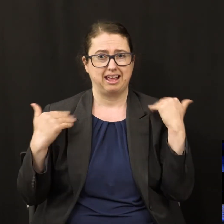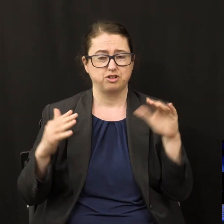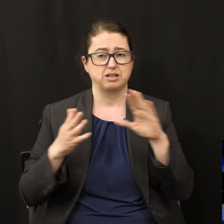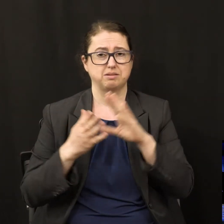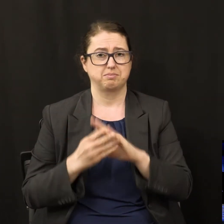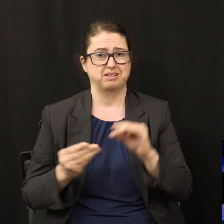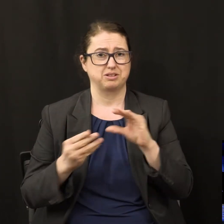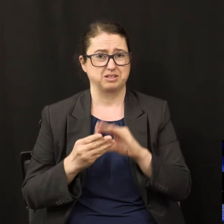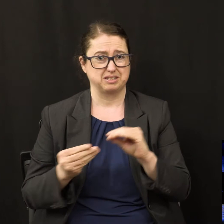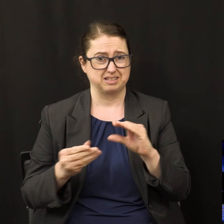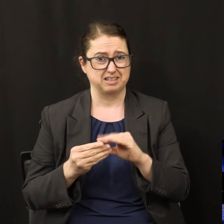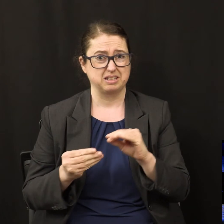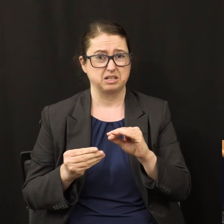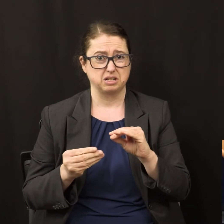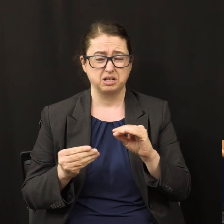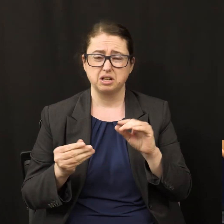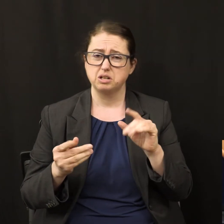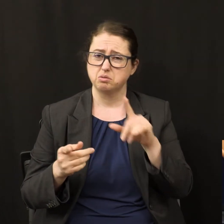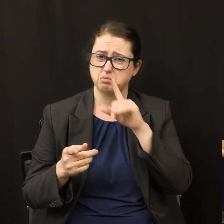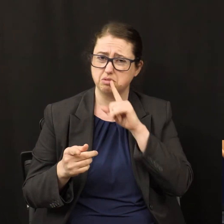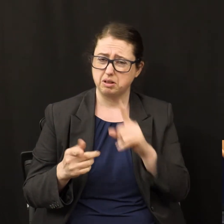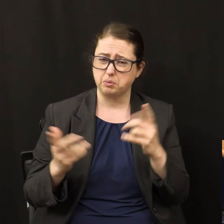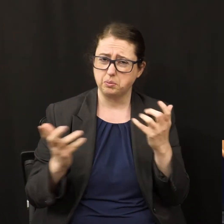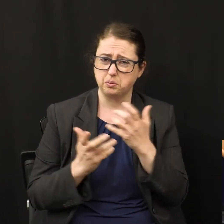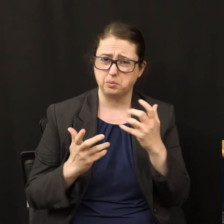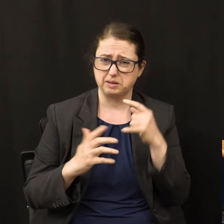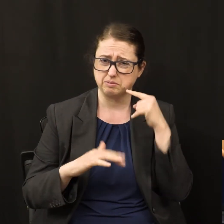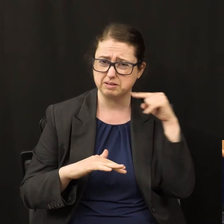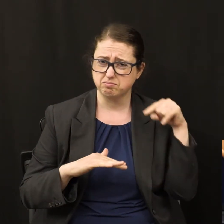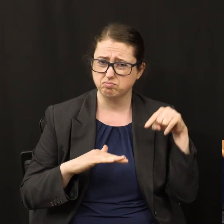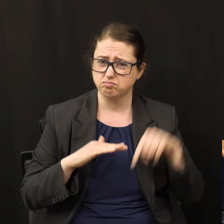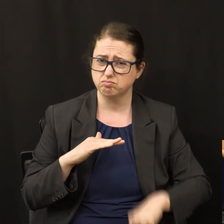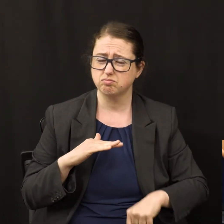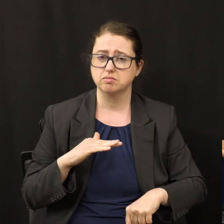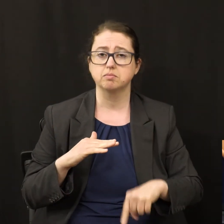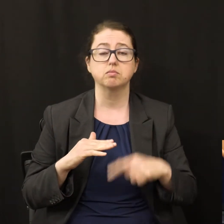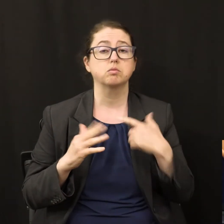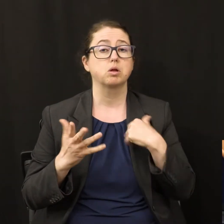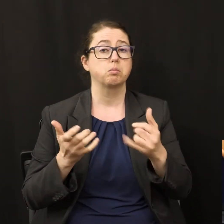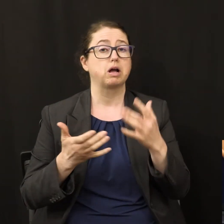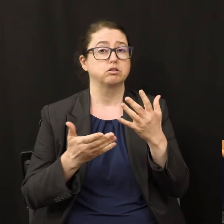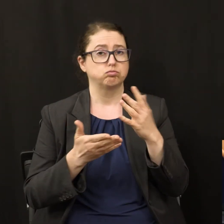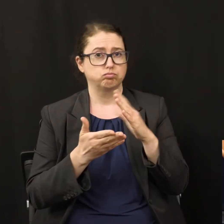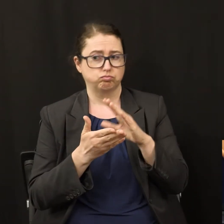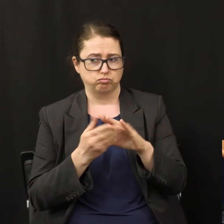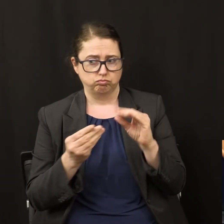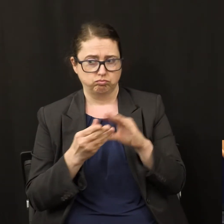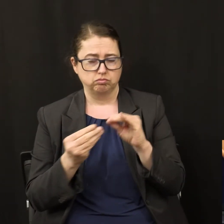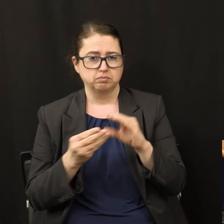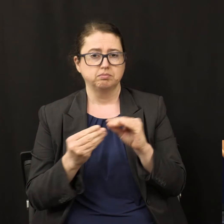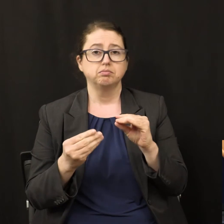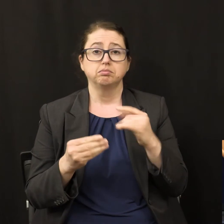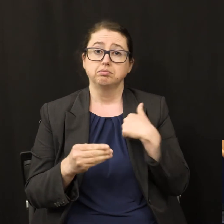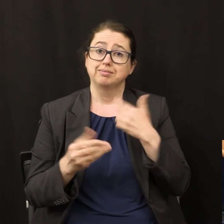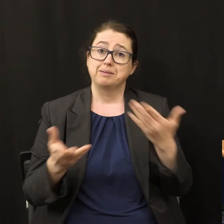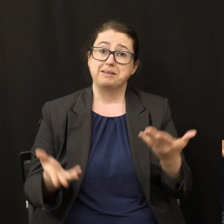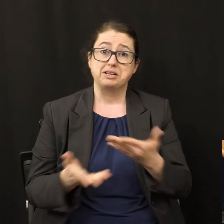there than meets the eye. So what I want to do is share with you, being that I'm here at this beautiful place,